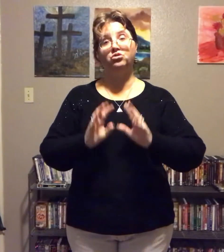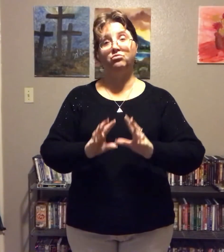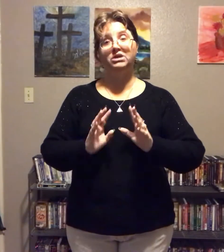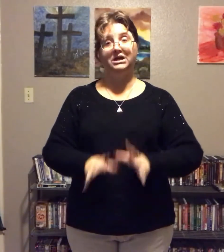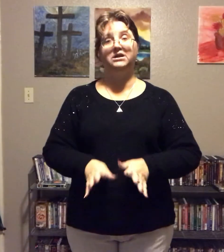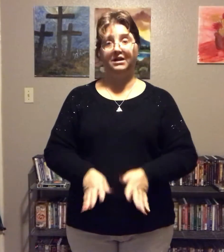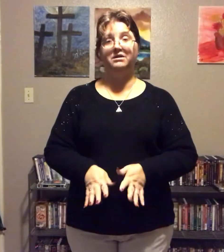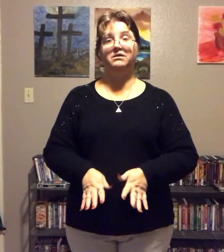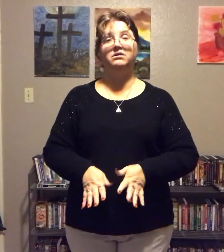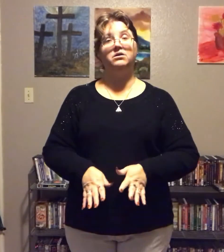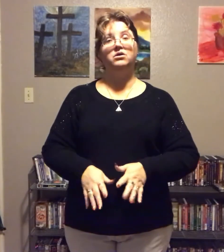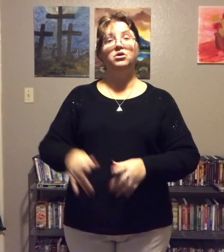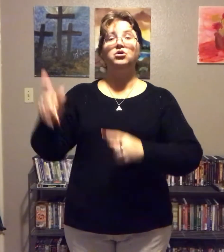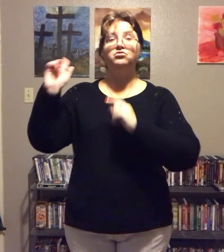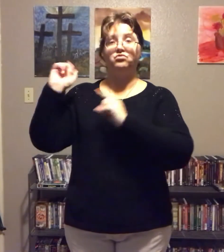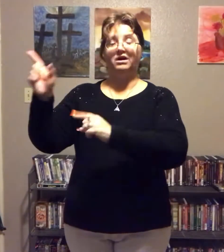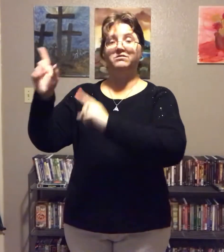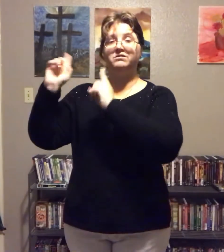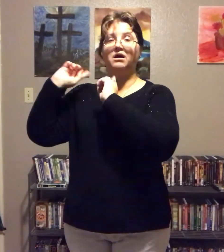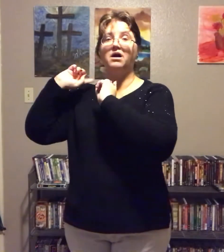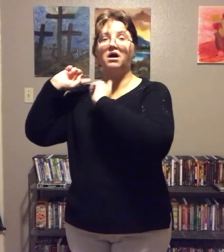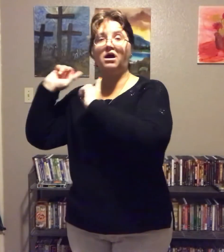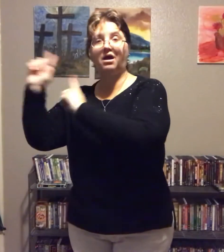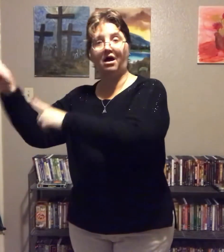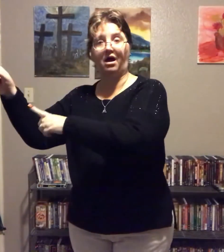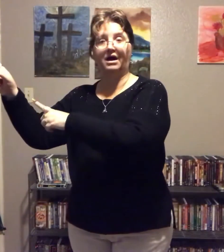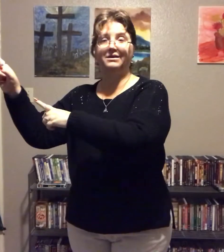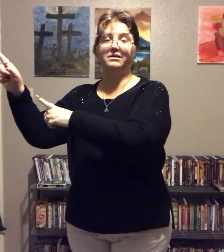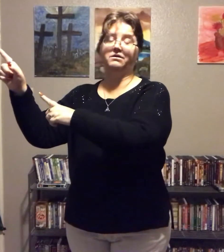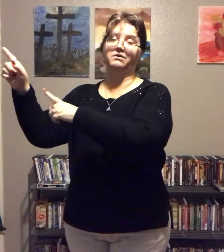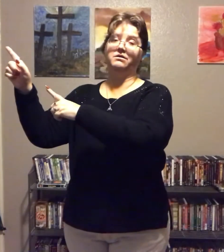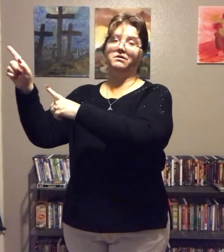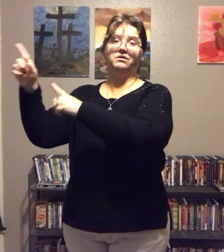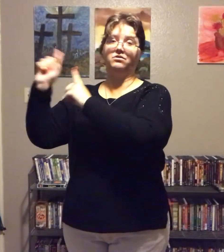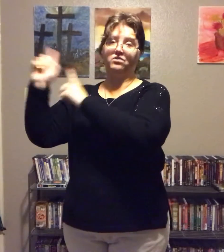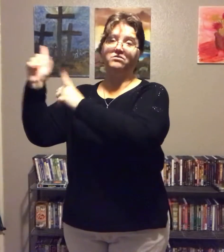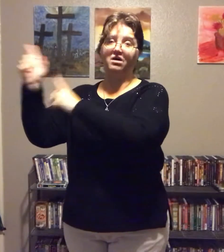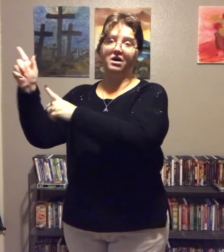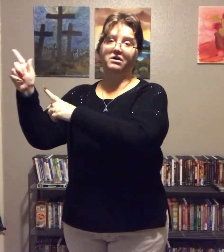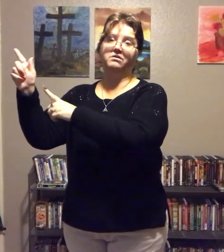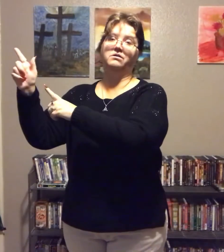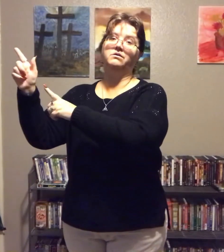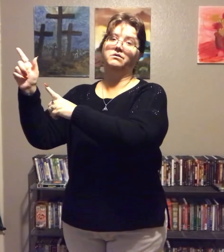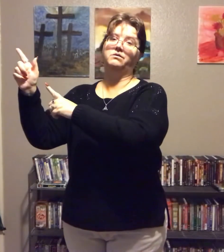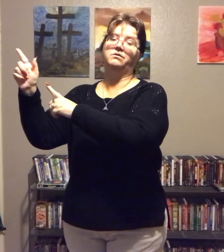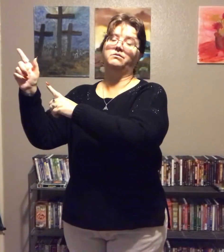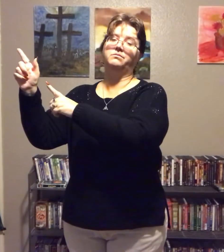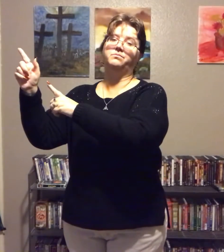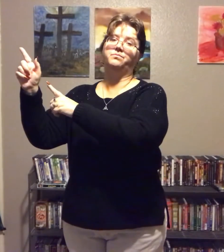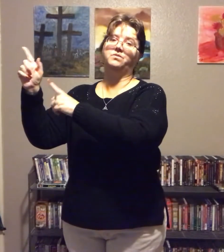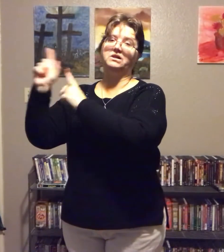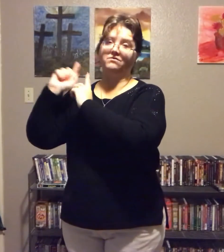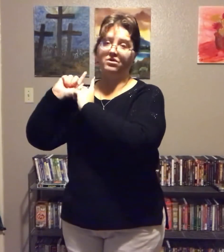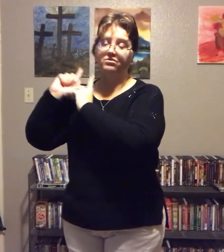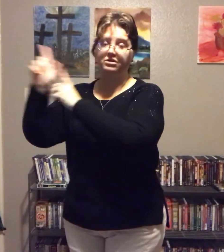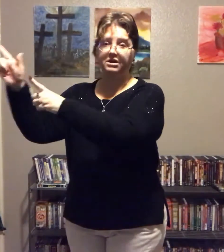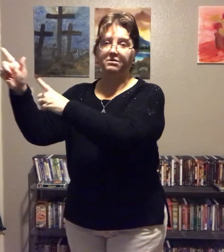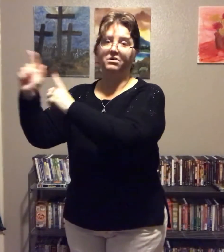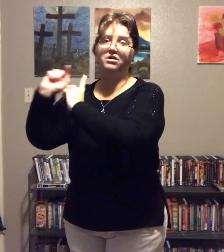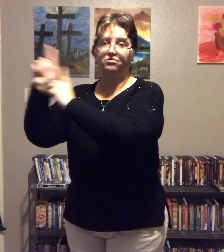to eat it. Trust God. Trust God. Give it over to Him. And